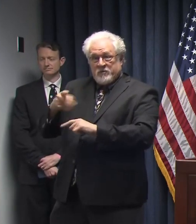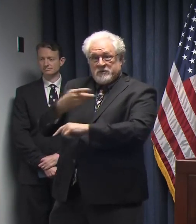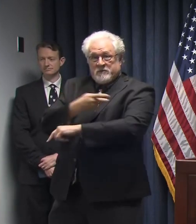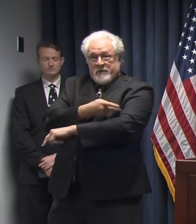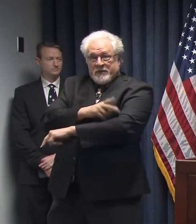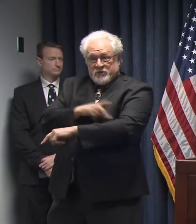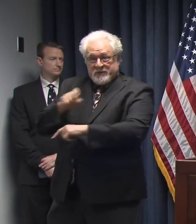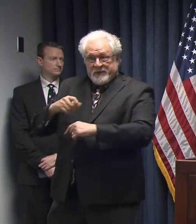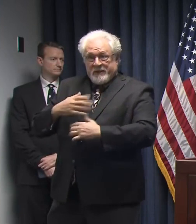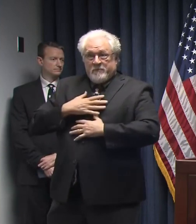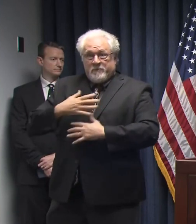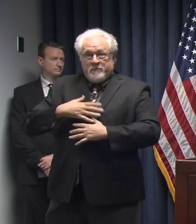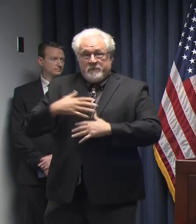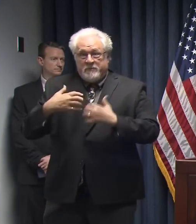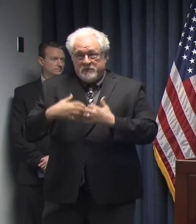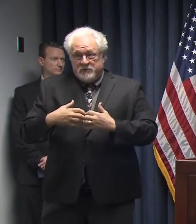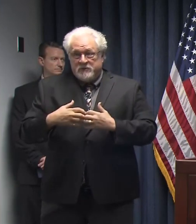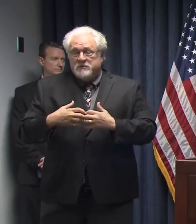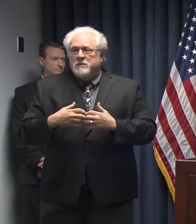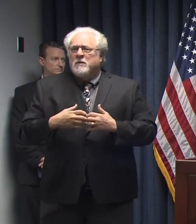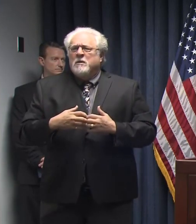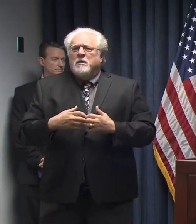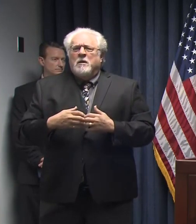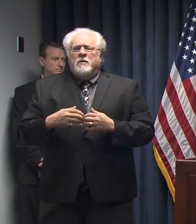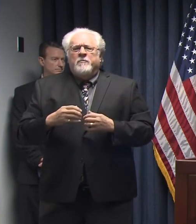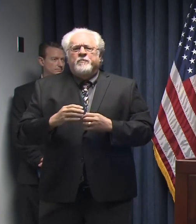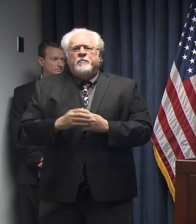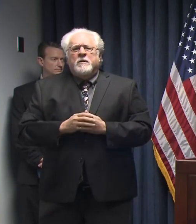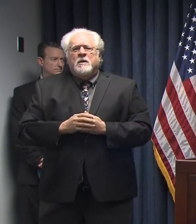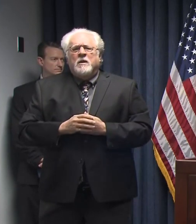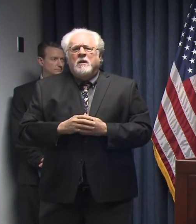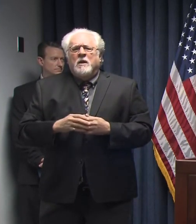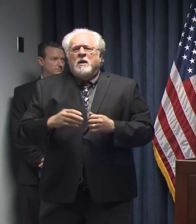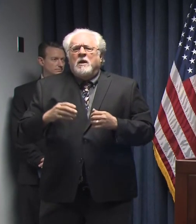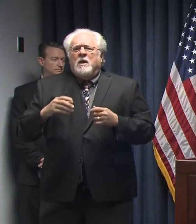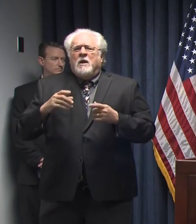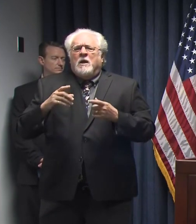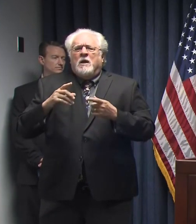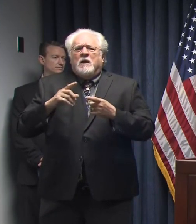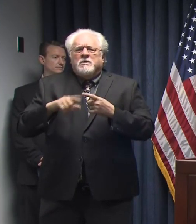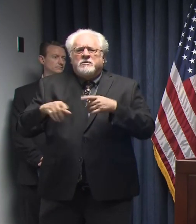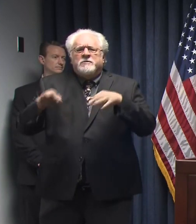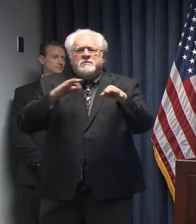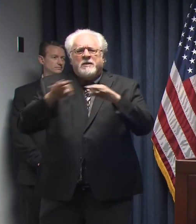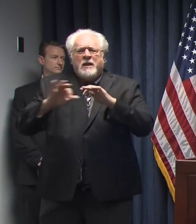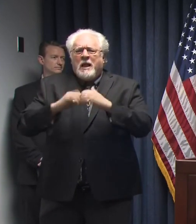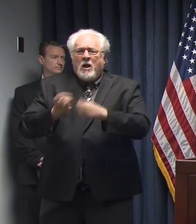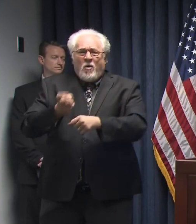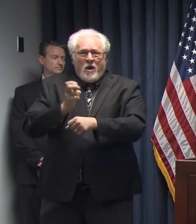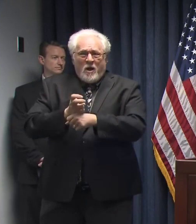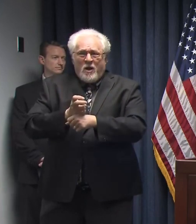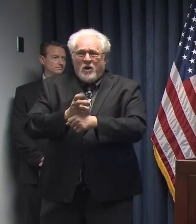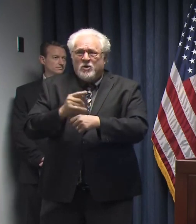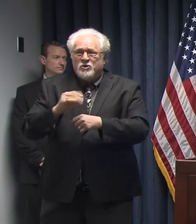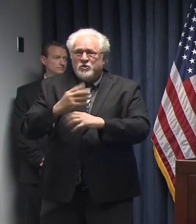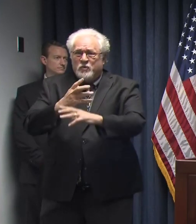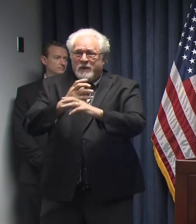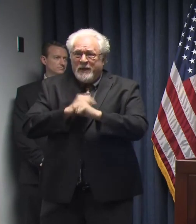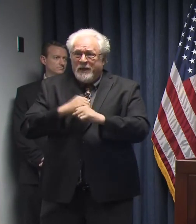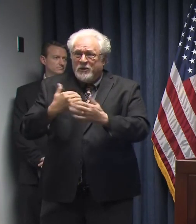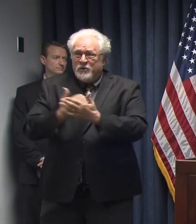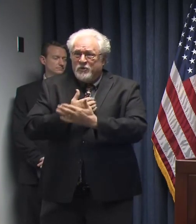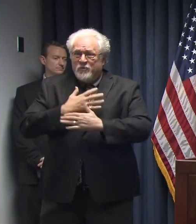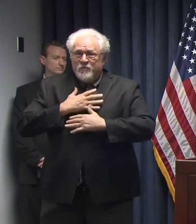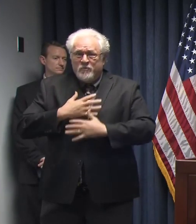need ventilators. Just to put into context to people how hard it is to acquire new